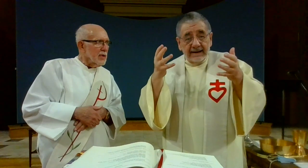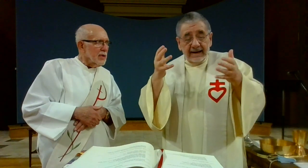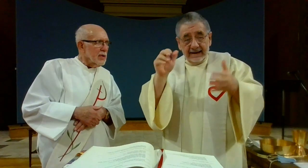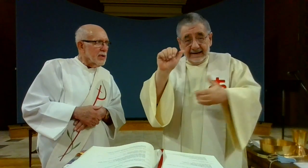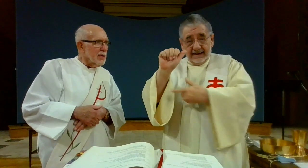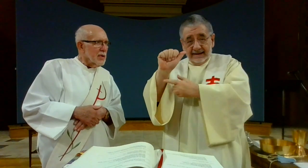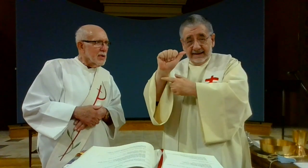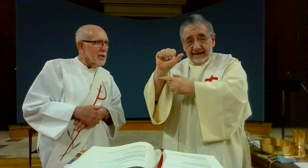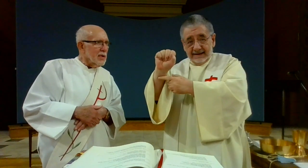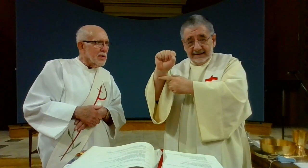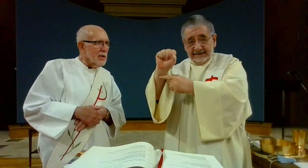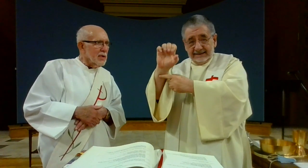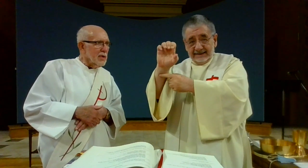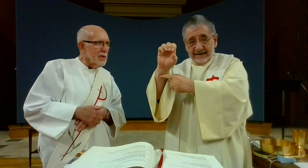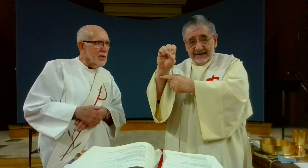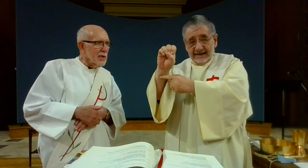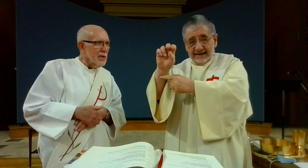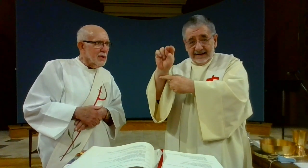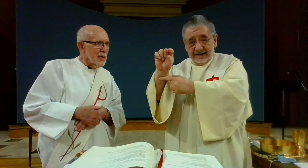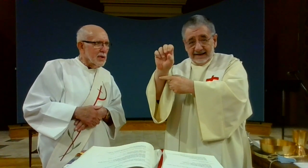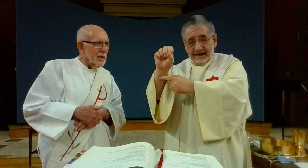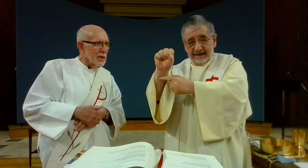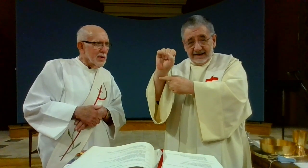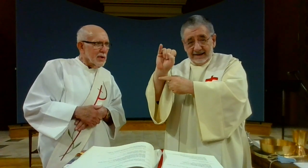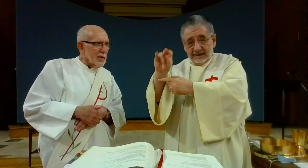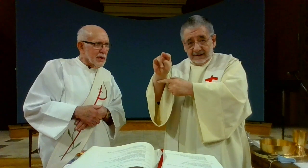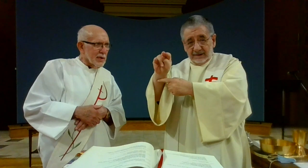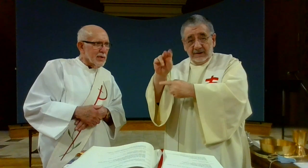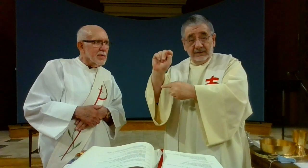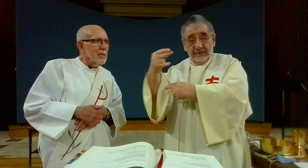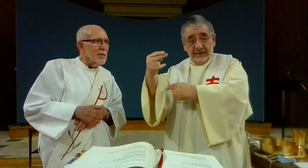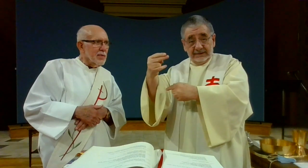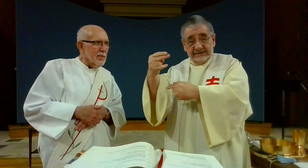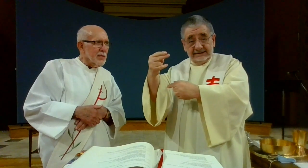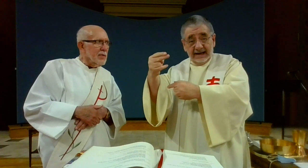celebrated Ascension, Thursday,